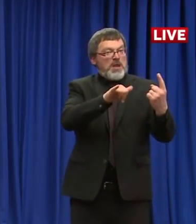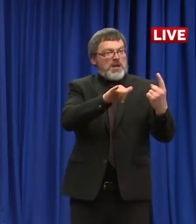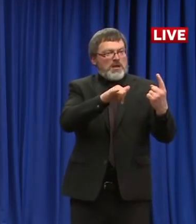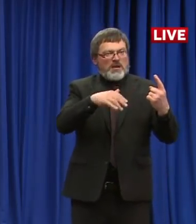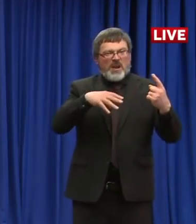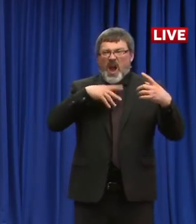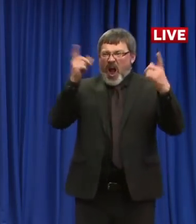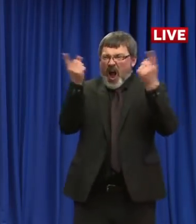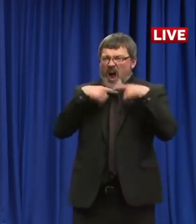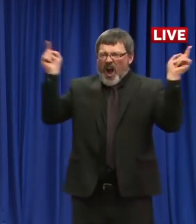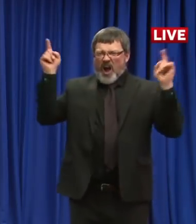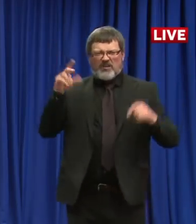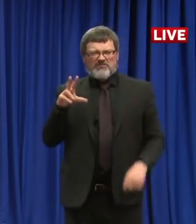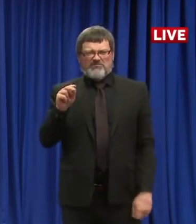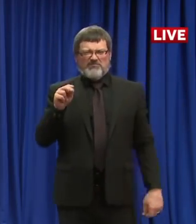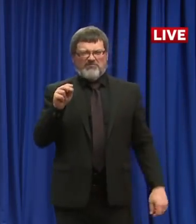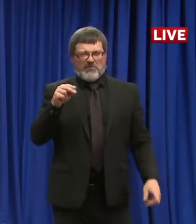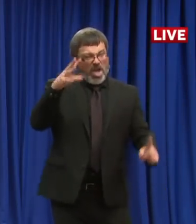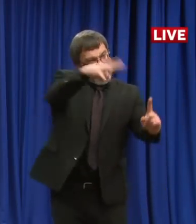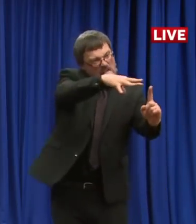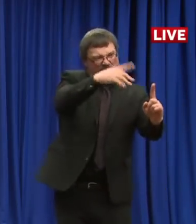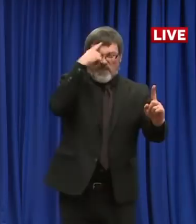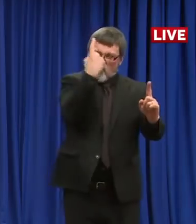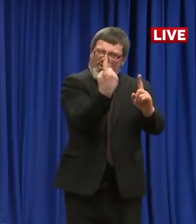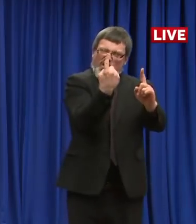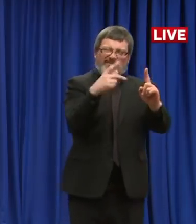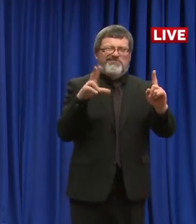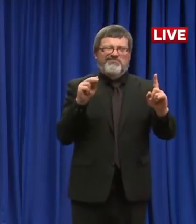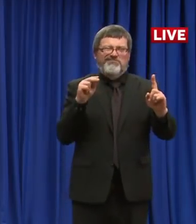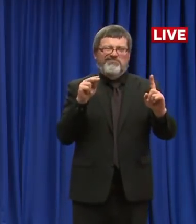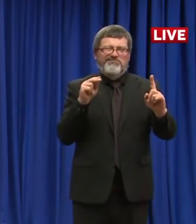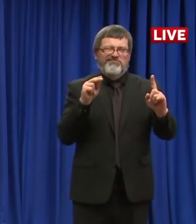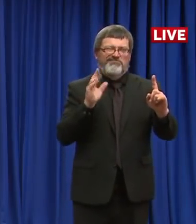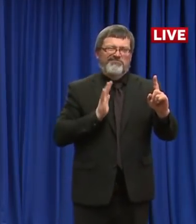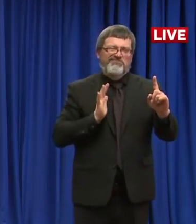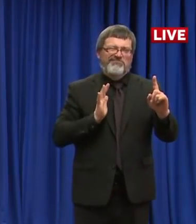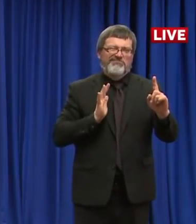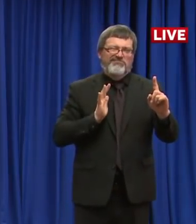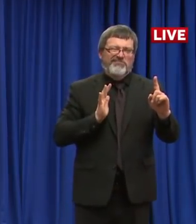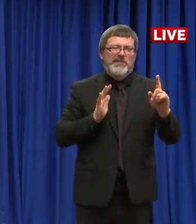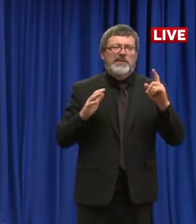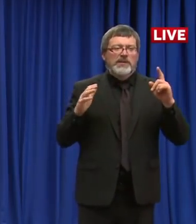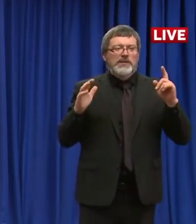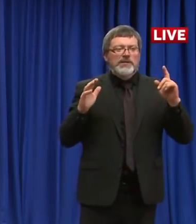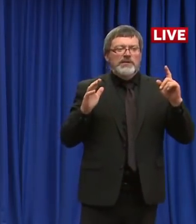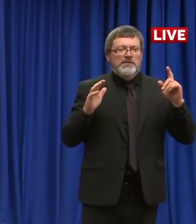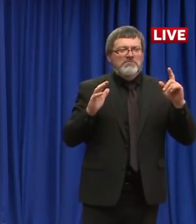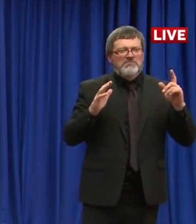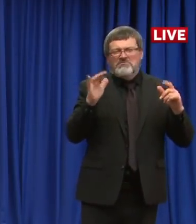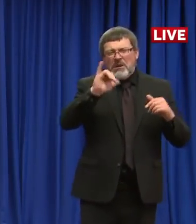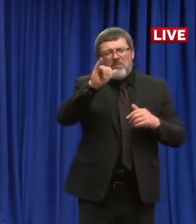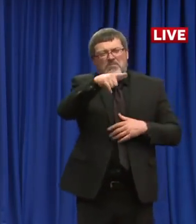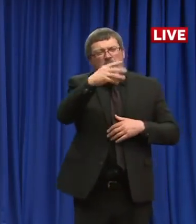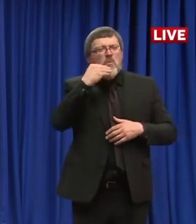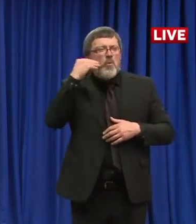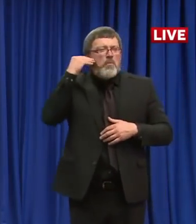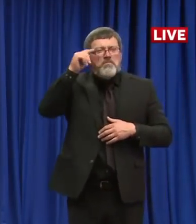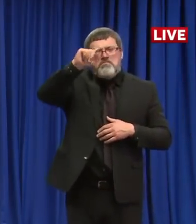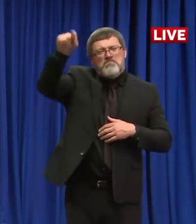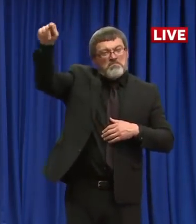to come out and talk about that publicly any more than any other individual in our, in, in any of our communities.